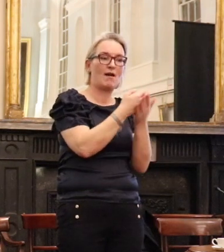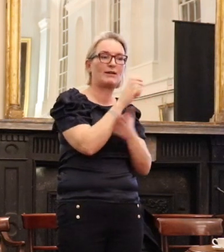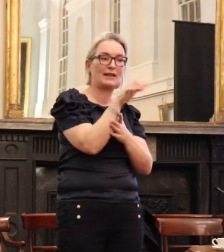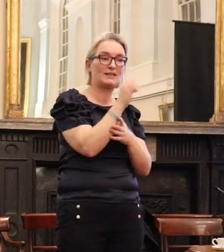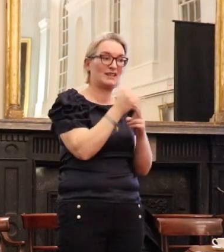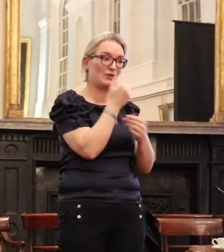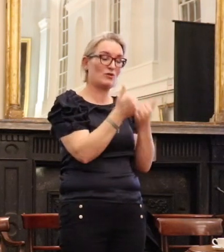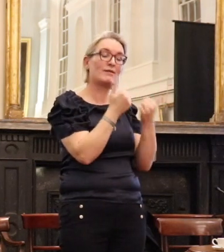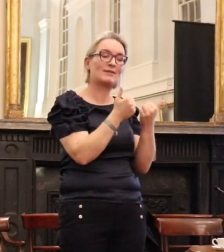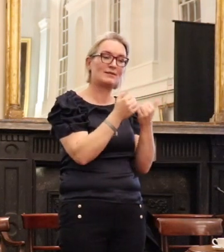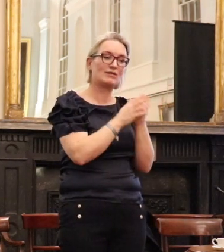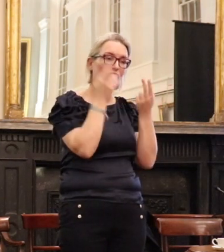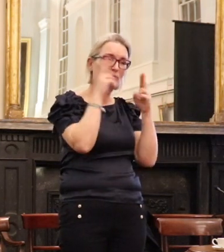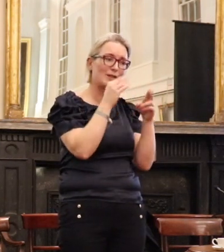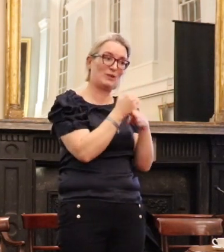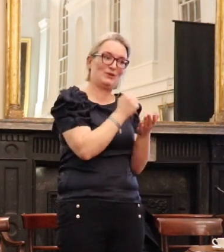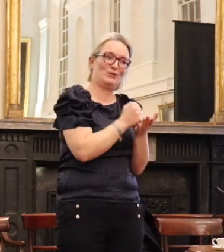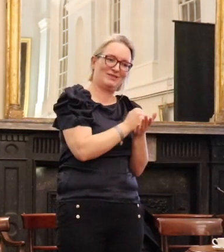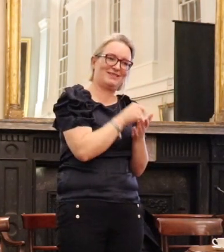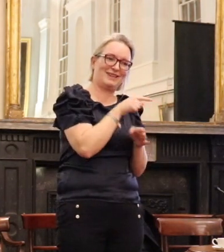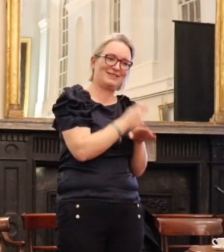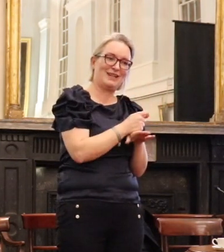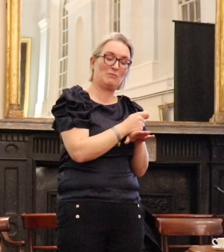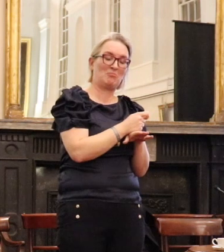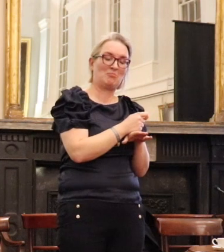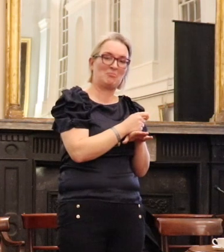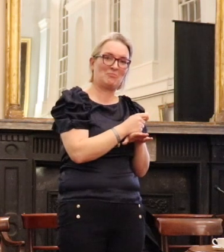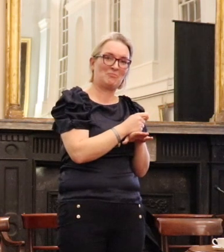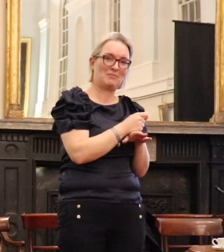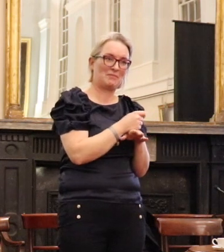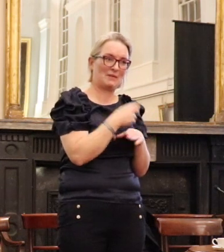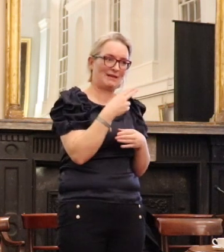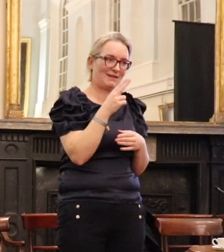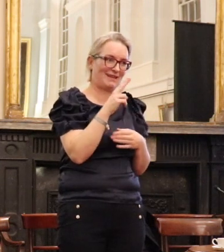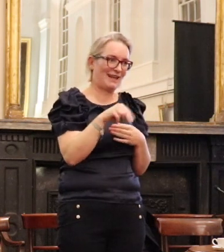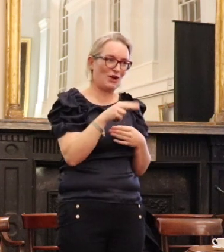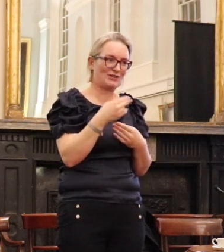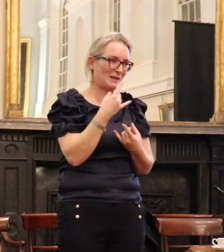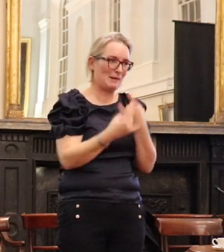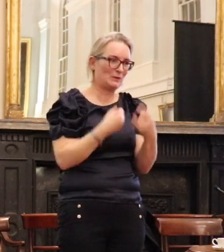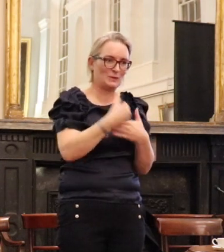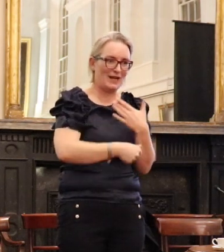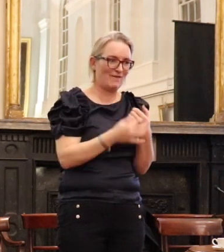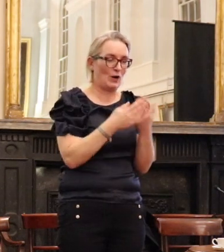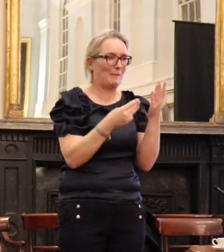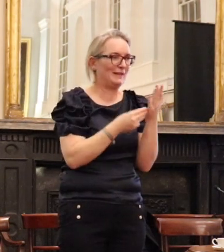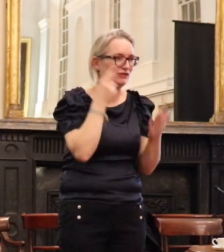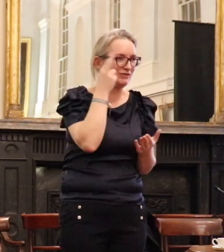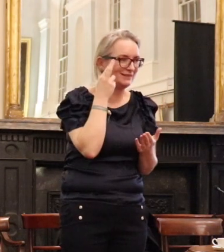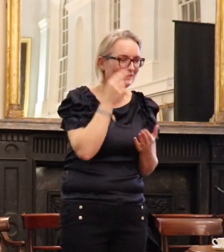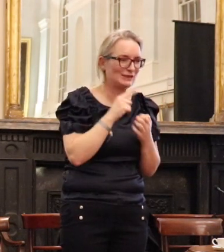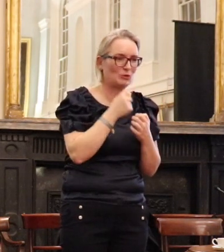and in fact that they were represented by law students, which is something that simply couldn't happen today for the EU reasons,